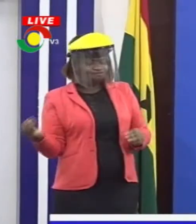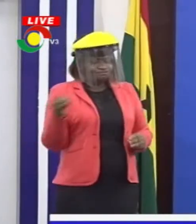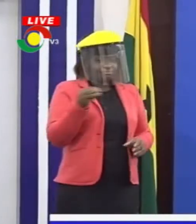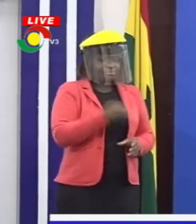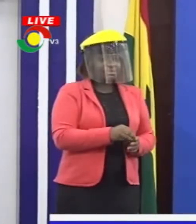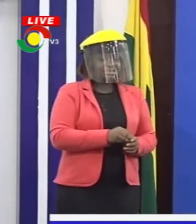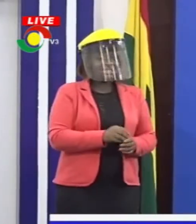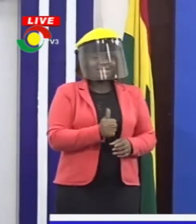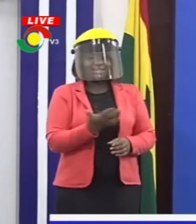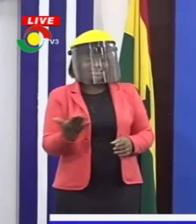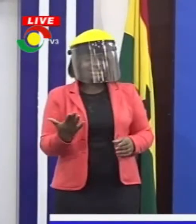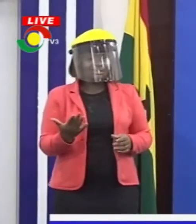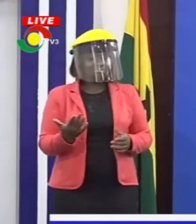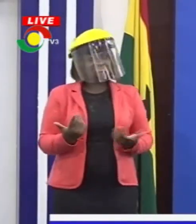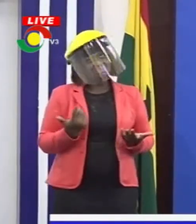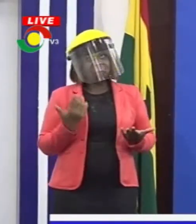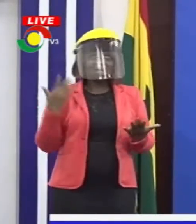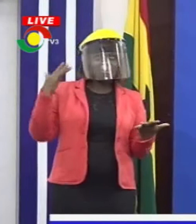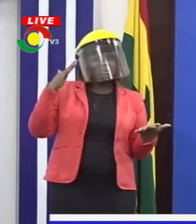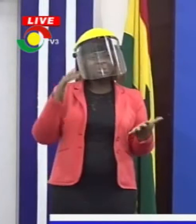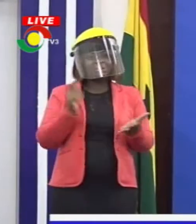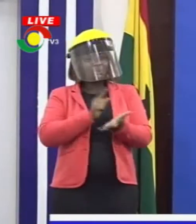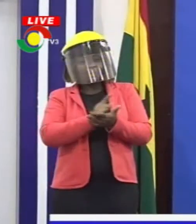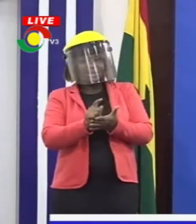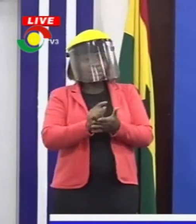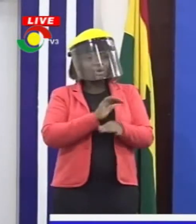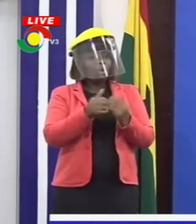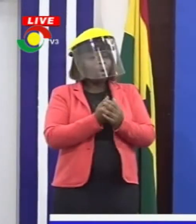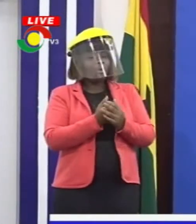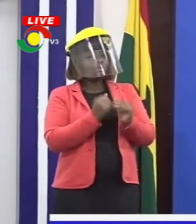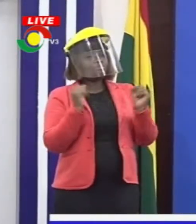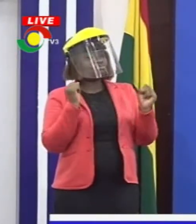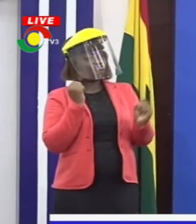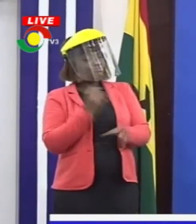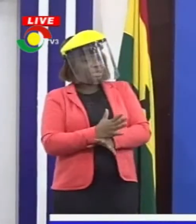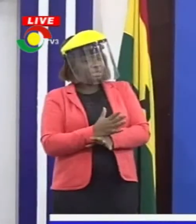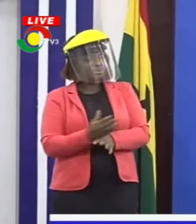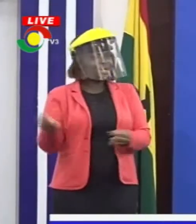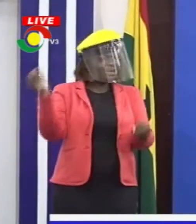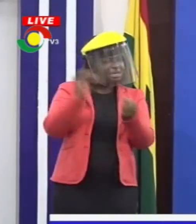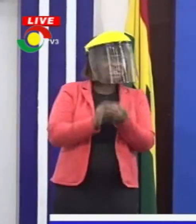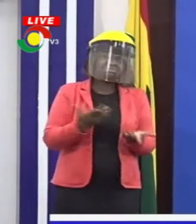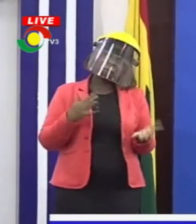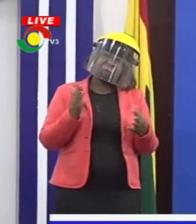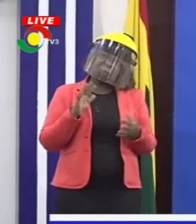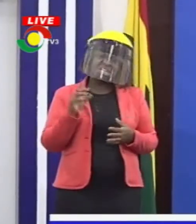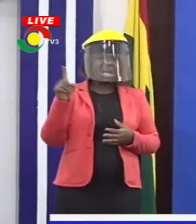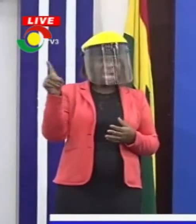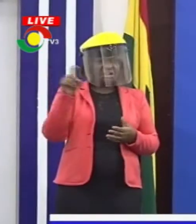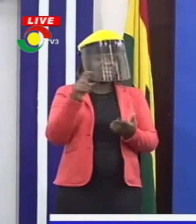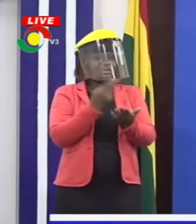staff as is needed. And we are hoping that within a week, that place too will be ready. So we are adding at least a hundred beds,